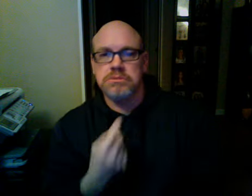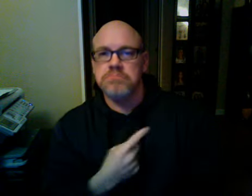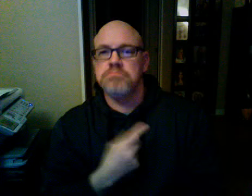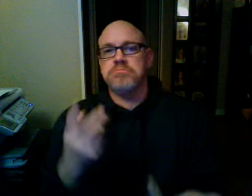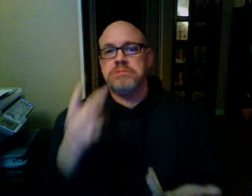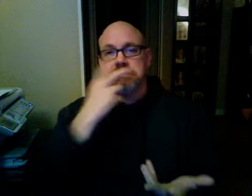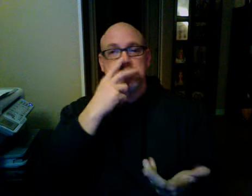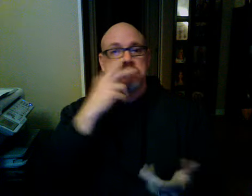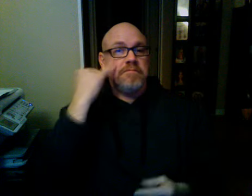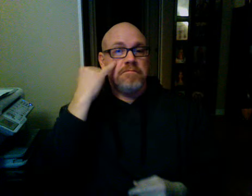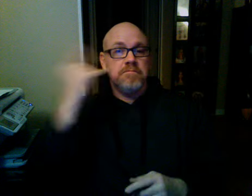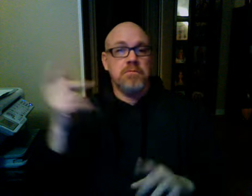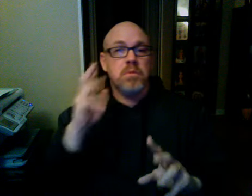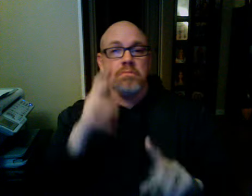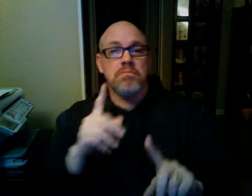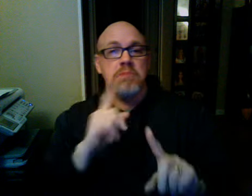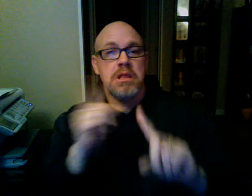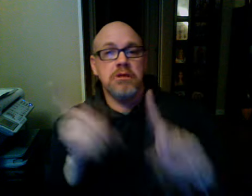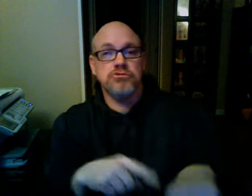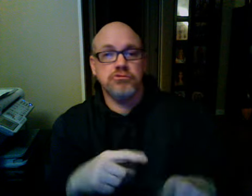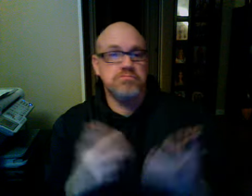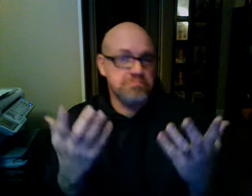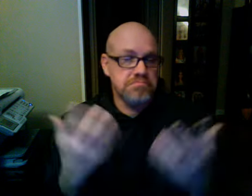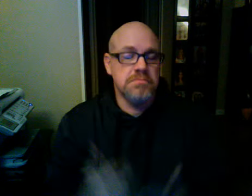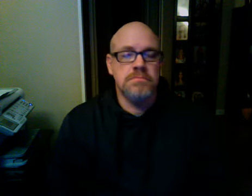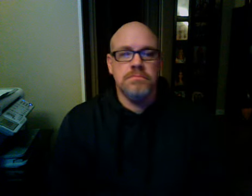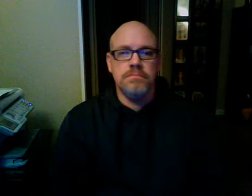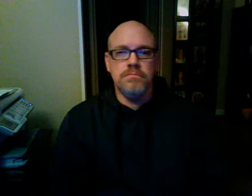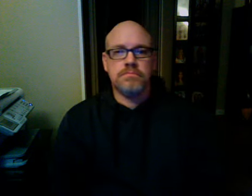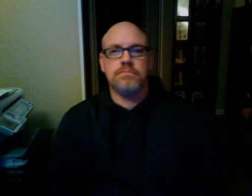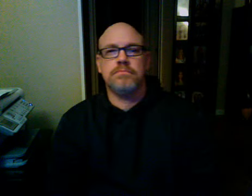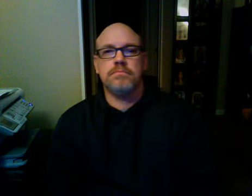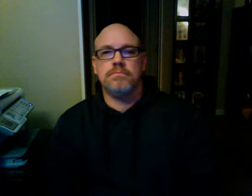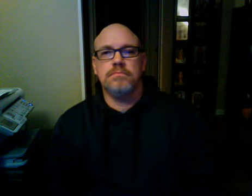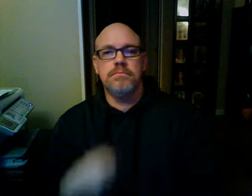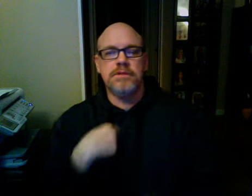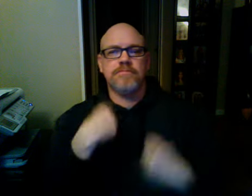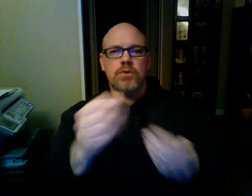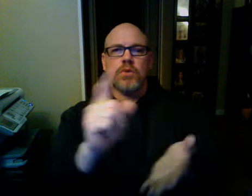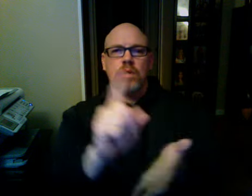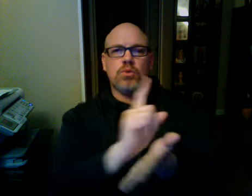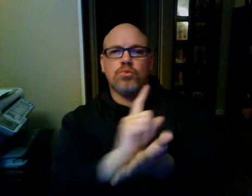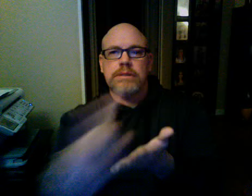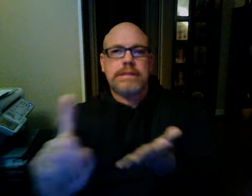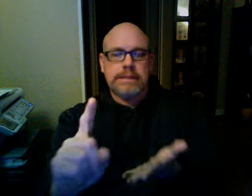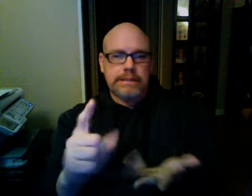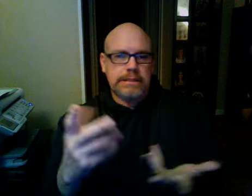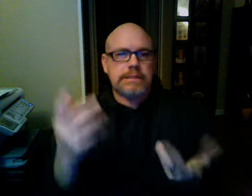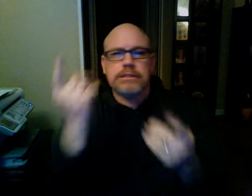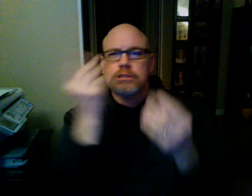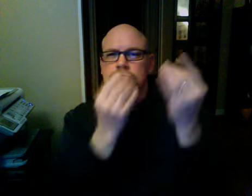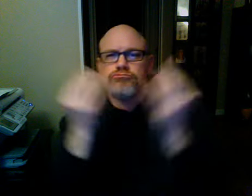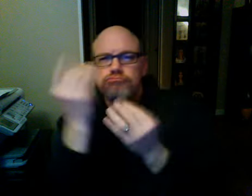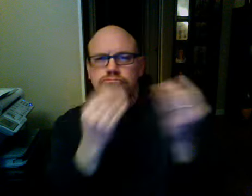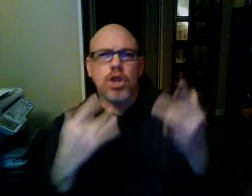States, but he's right there, he and I are right there, because I know that's what he's going to do,